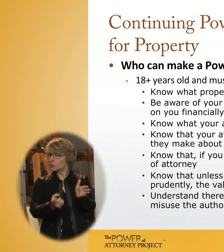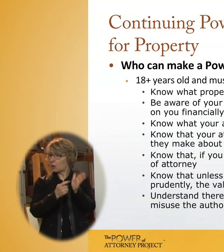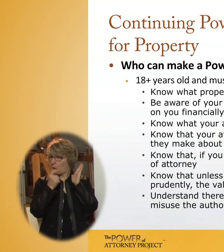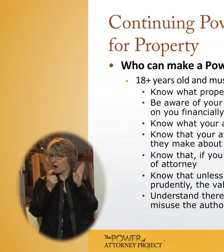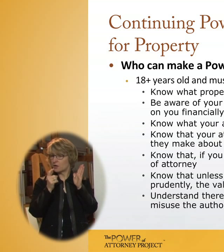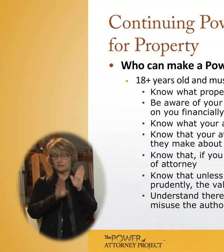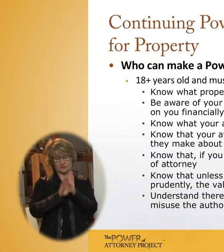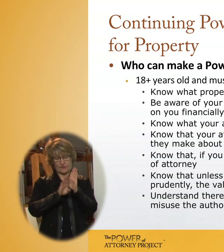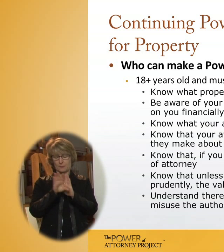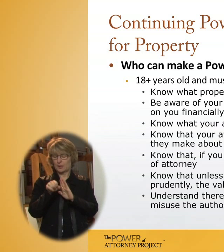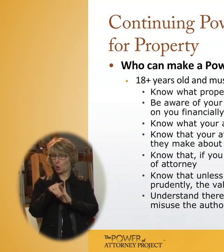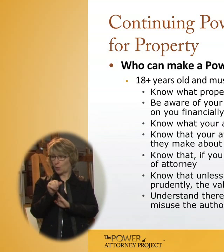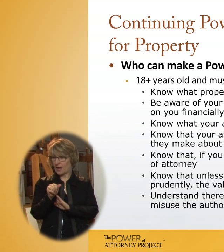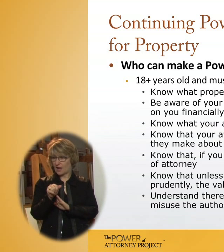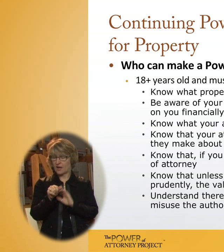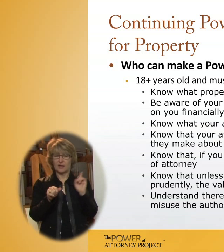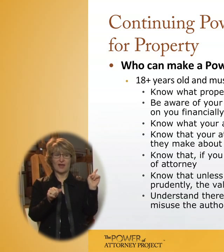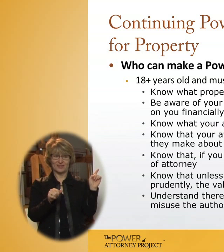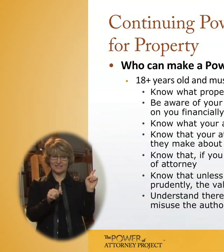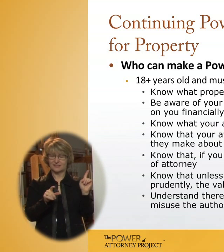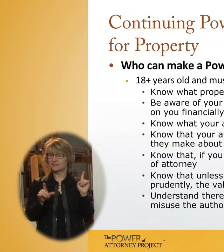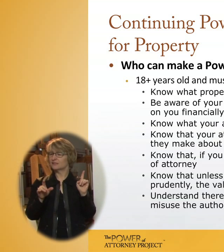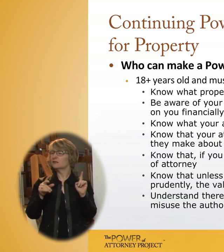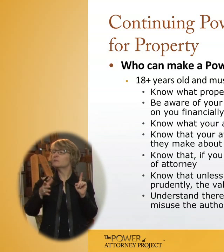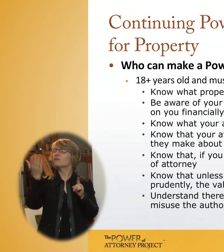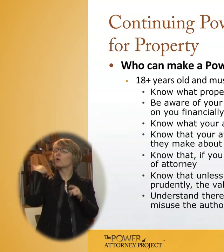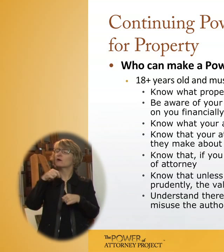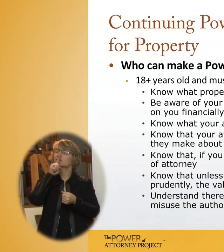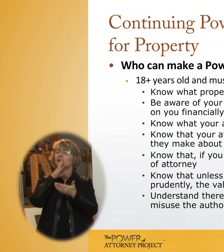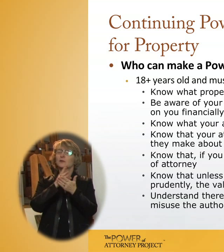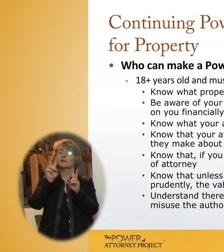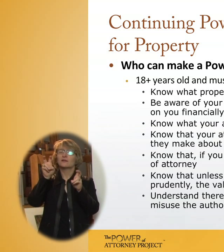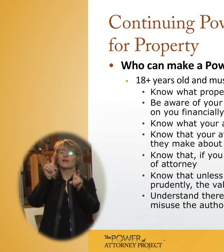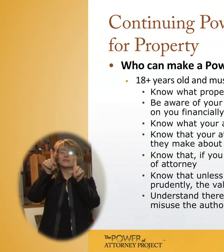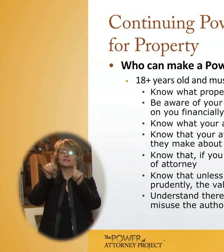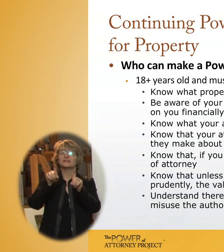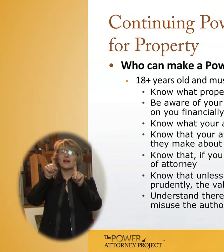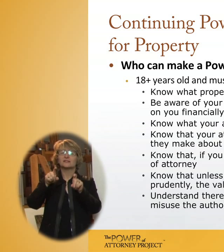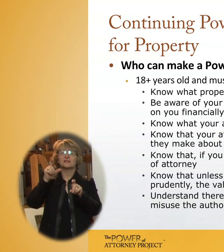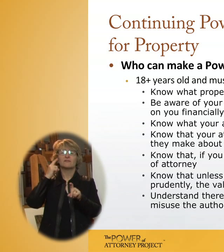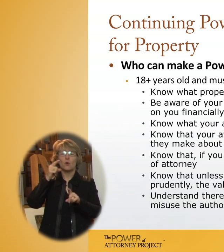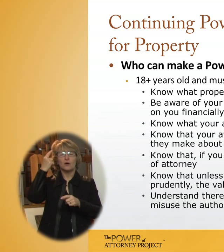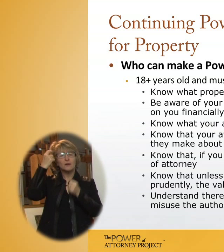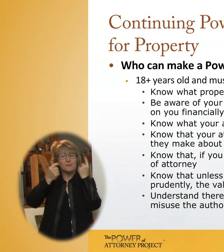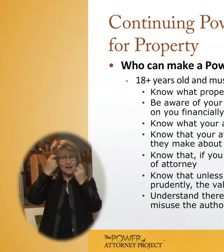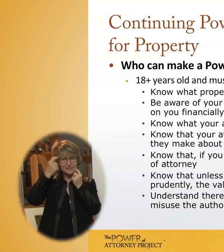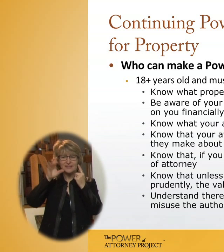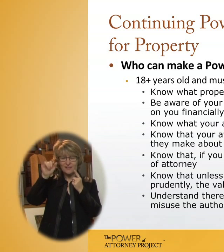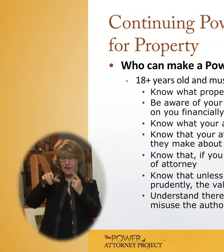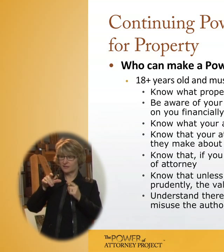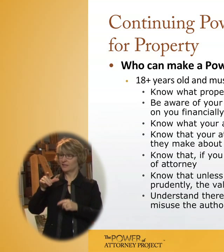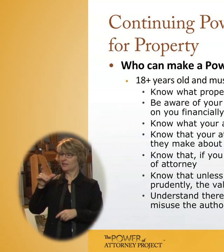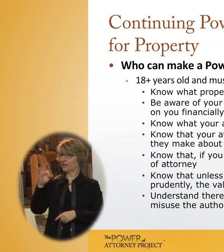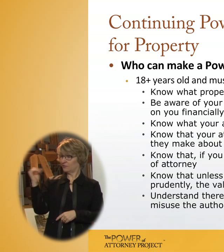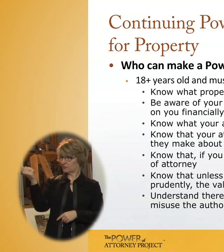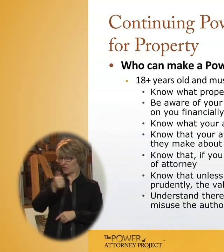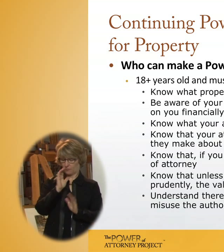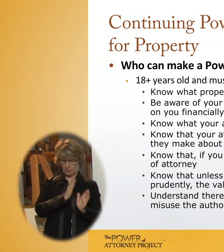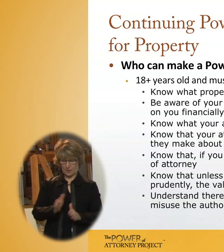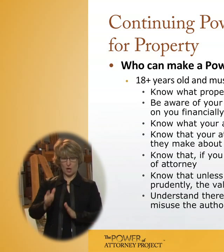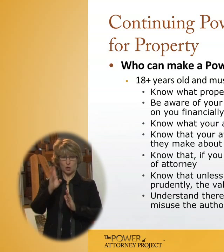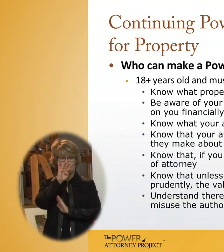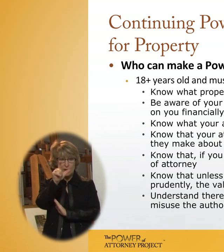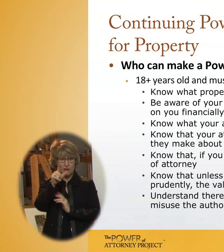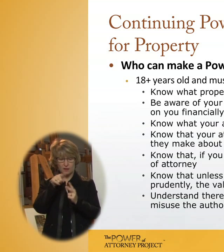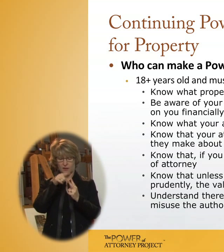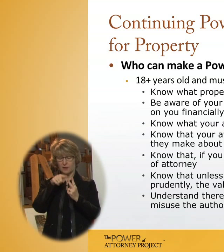So this is really the test of capacity that I mentioned earlier. And a good estate planning lawyer, if you go to prepare your wills and powers